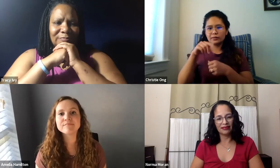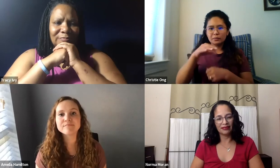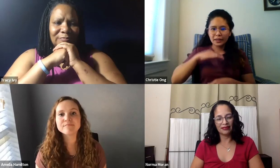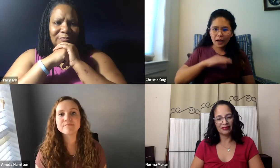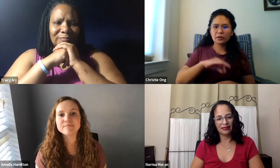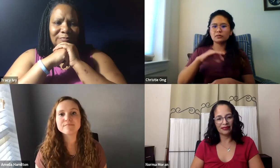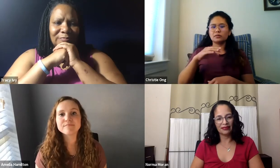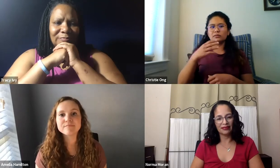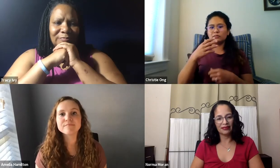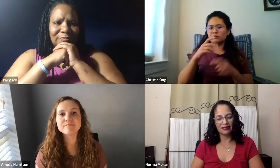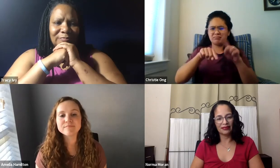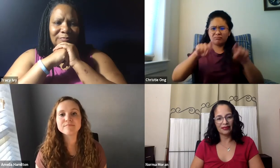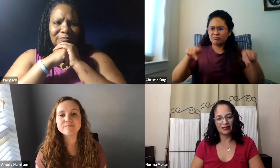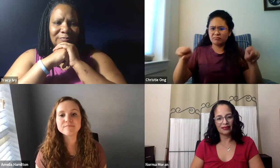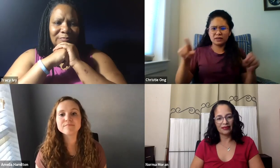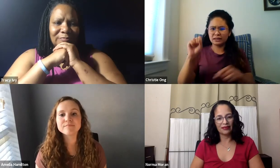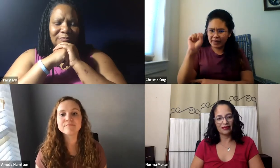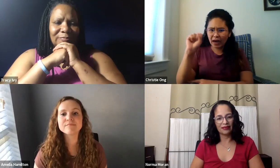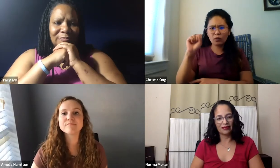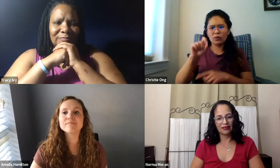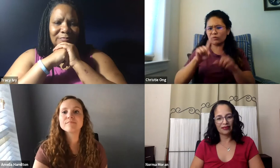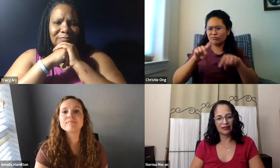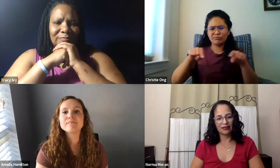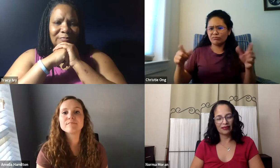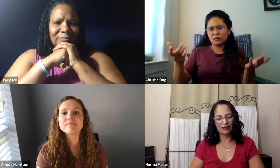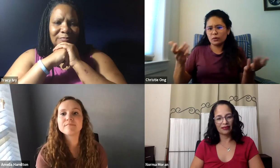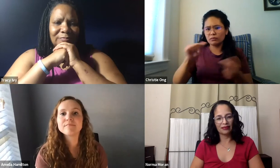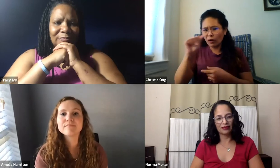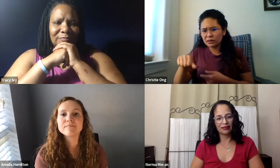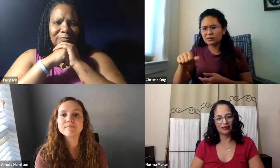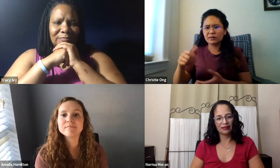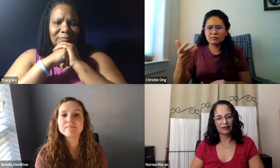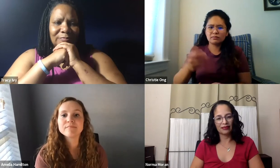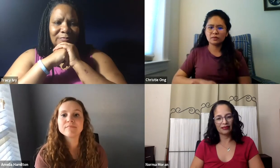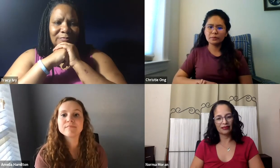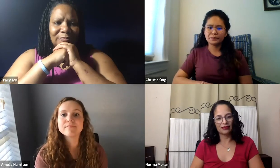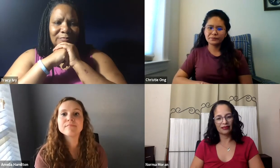communities, be they DC or Minneapolis or Seattle, Austin.